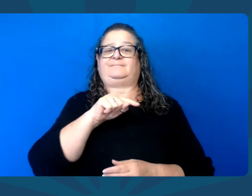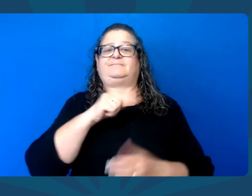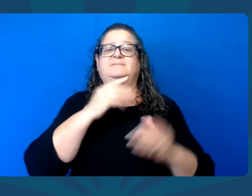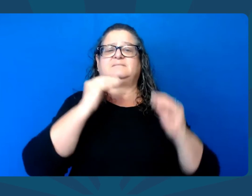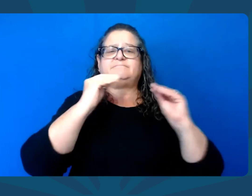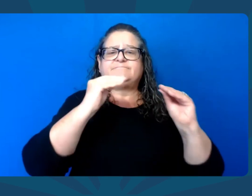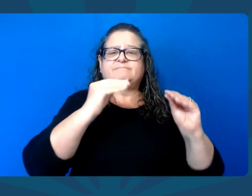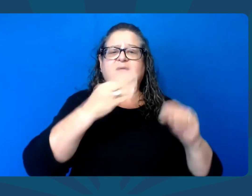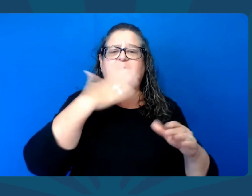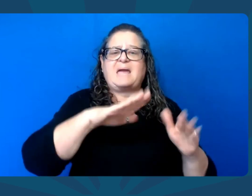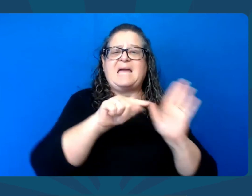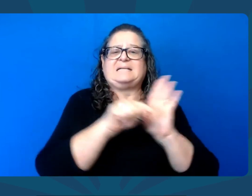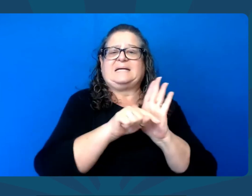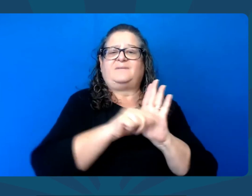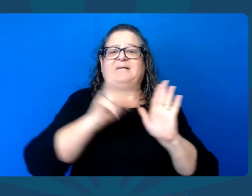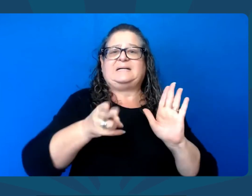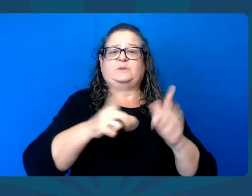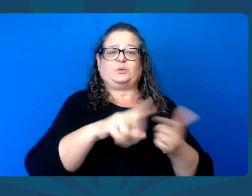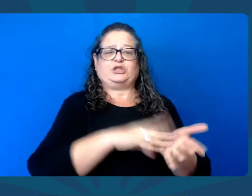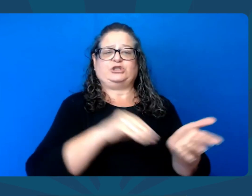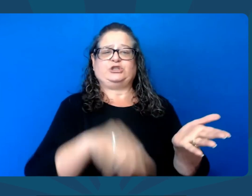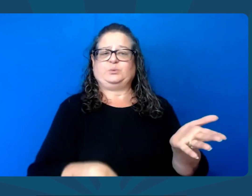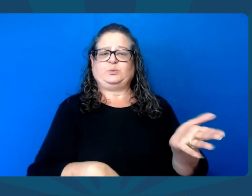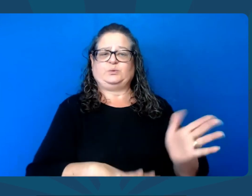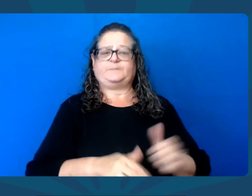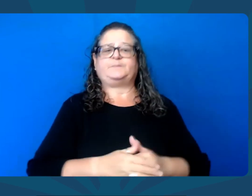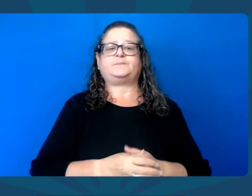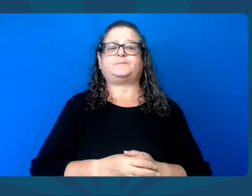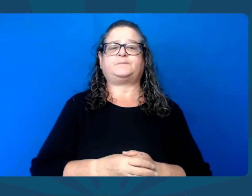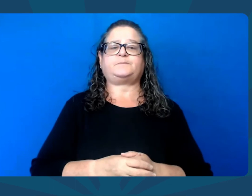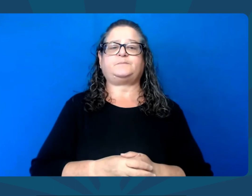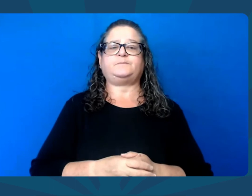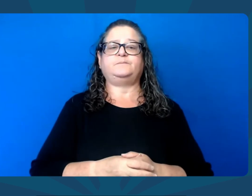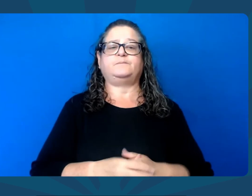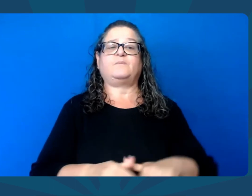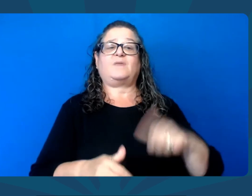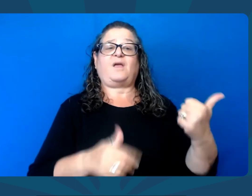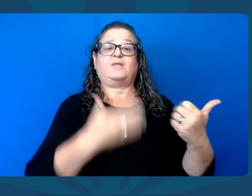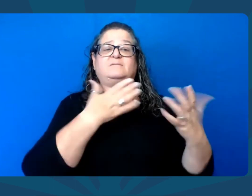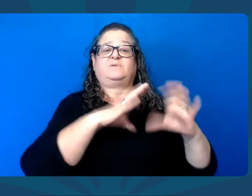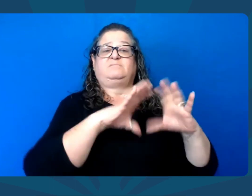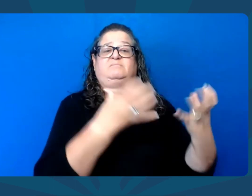CRT, and other left-wing attempts to indoctrinate our kids.